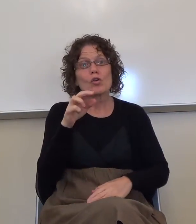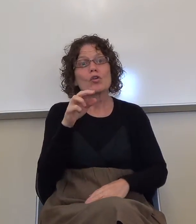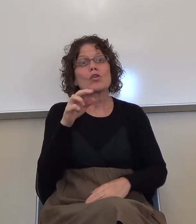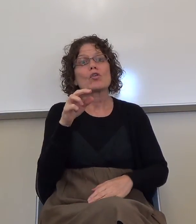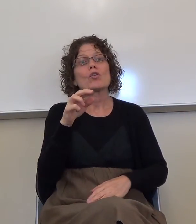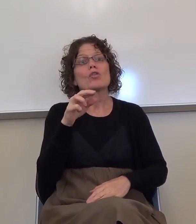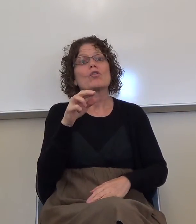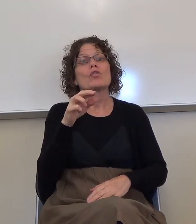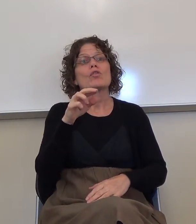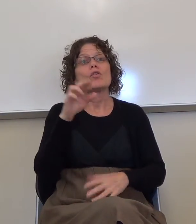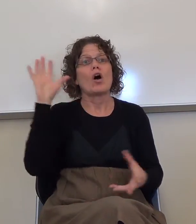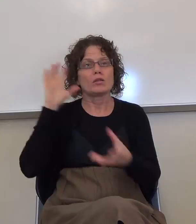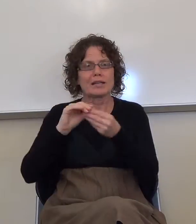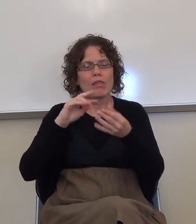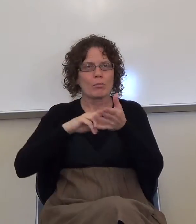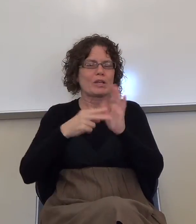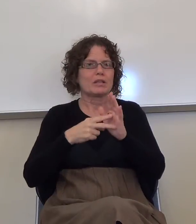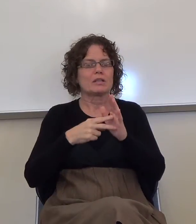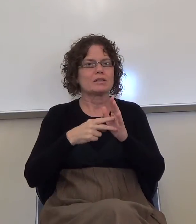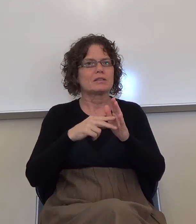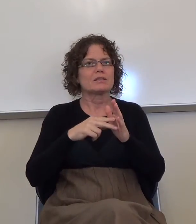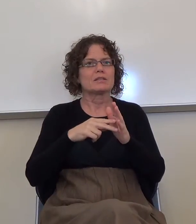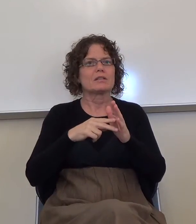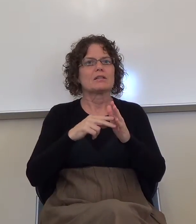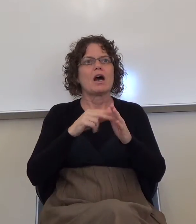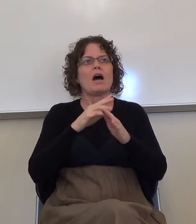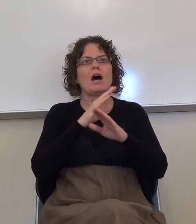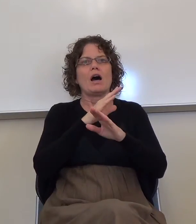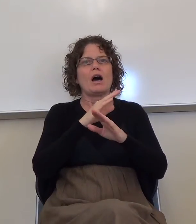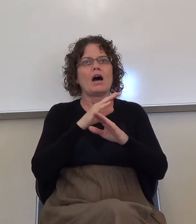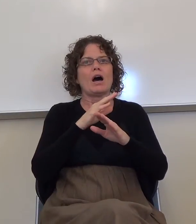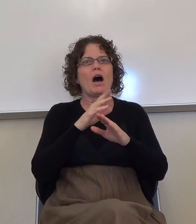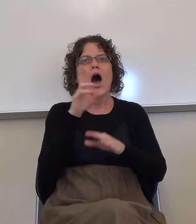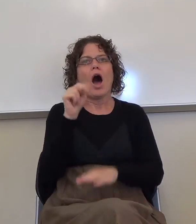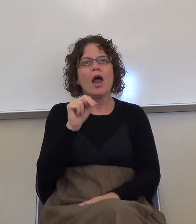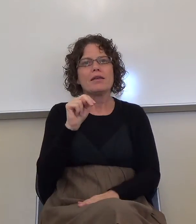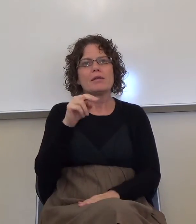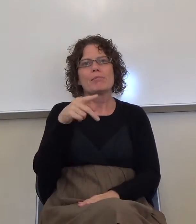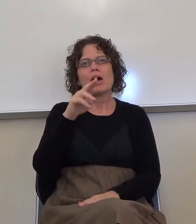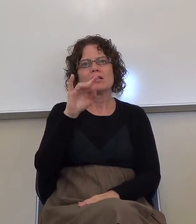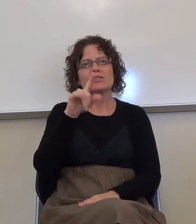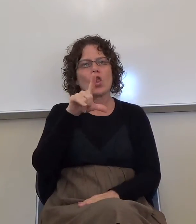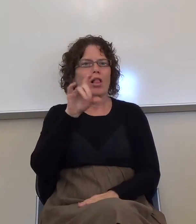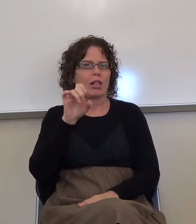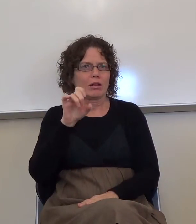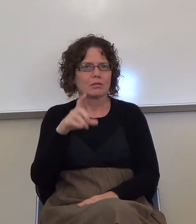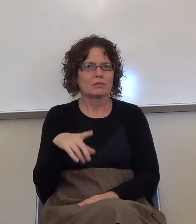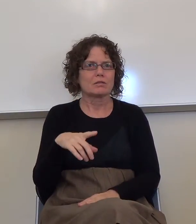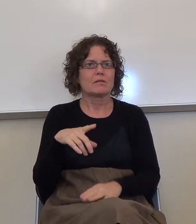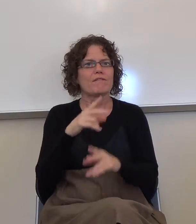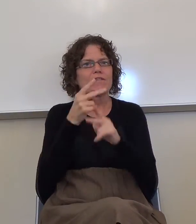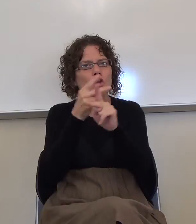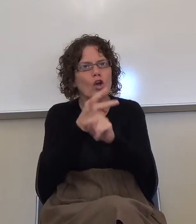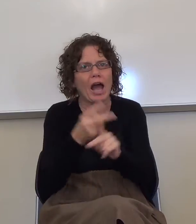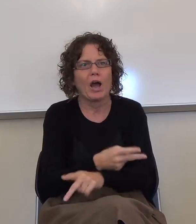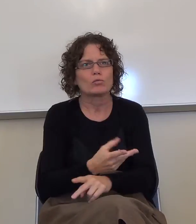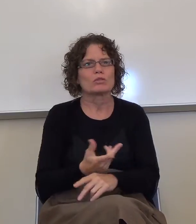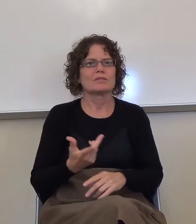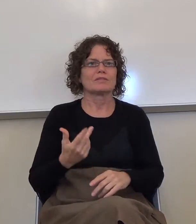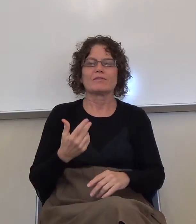figuring it out. Okay. So, several ways to approach this. Now, one other thing. What's this little thing?